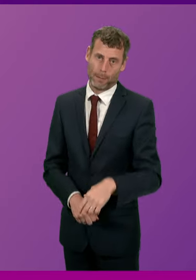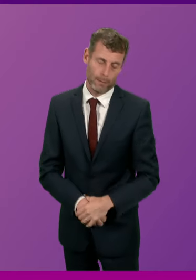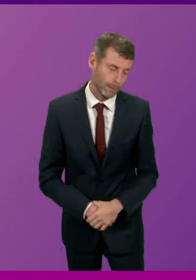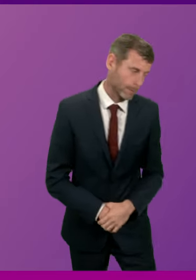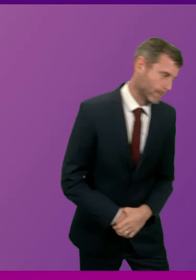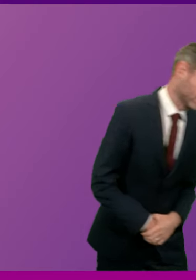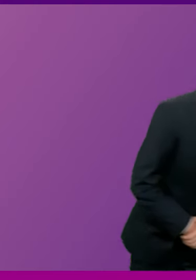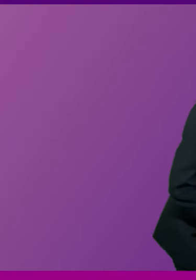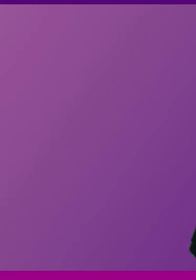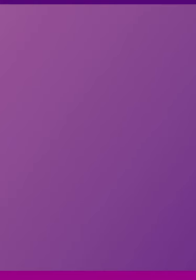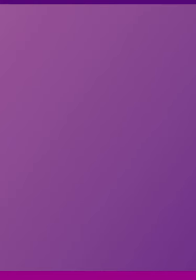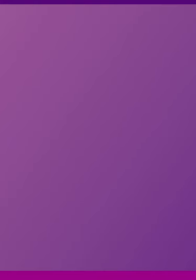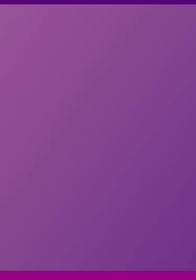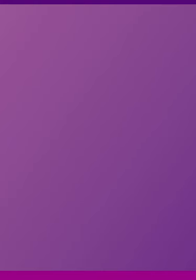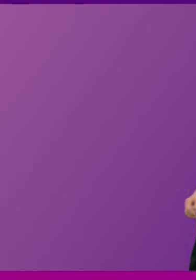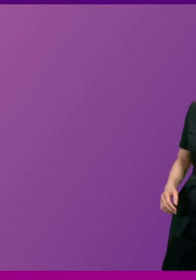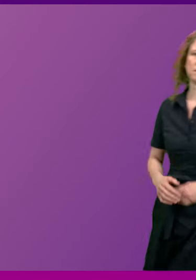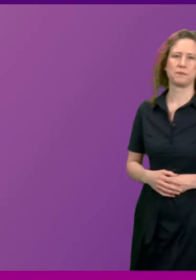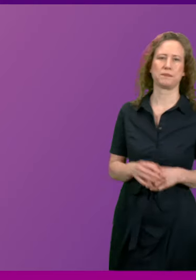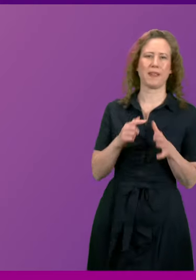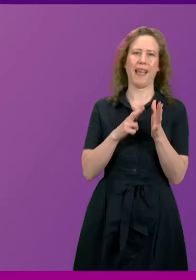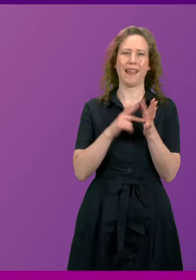Question number two, Anna Sarwar.